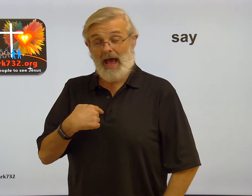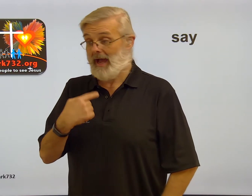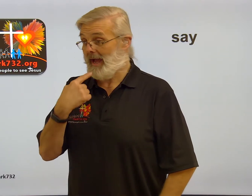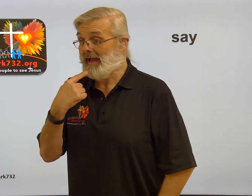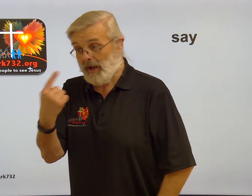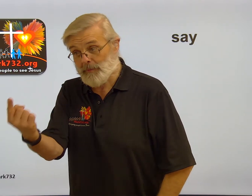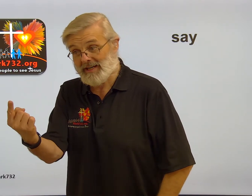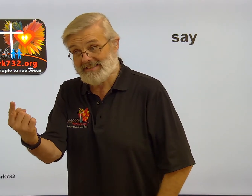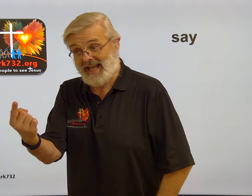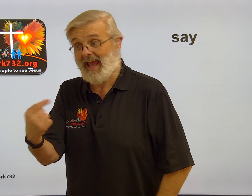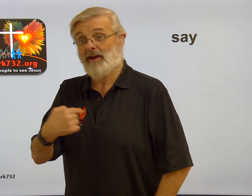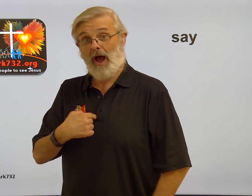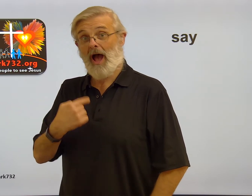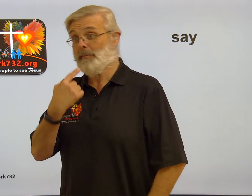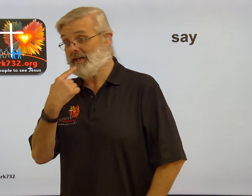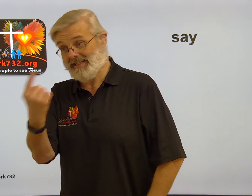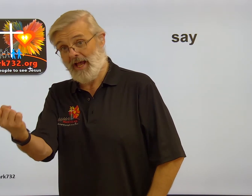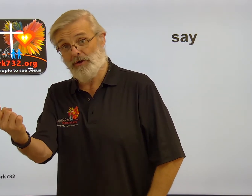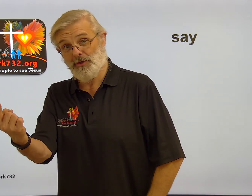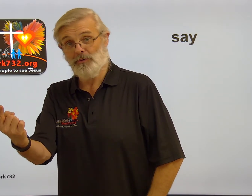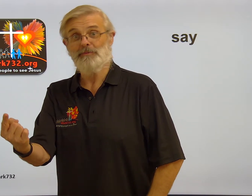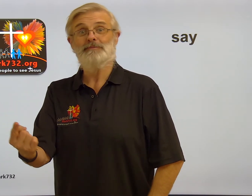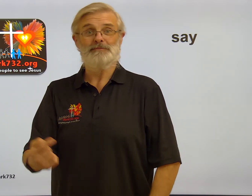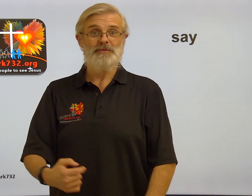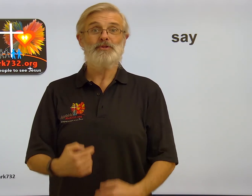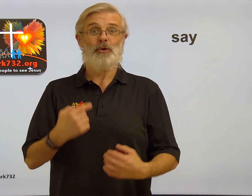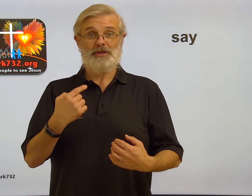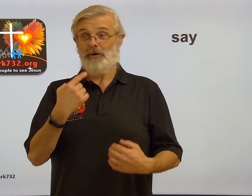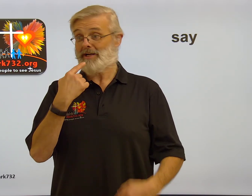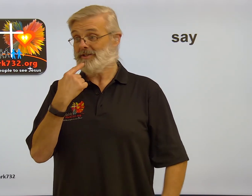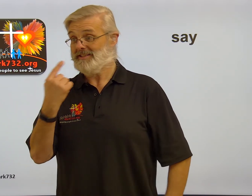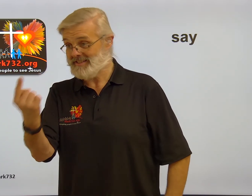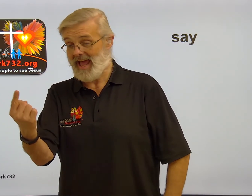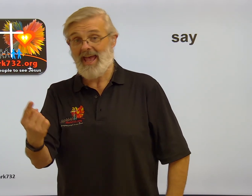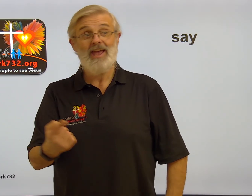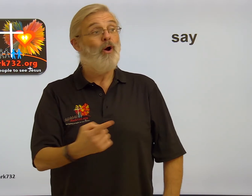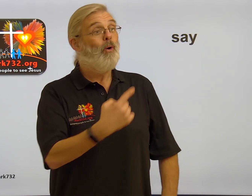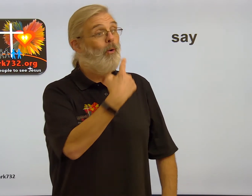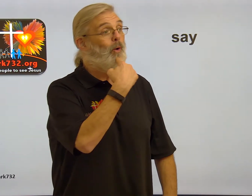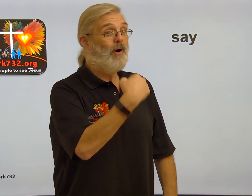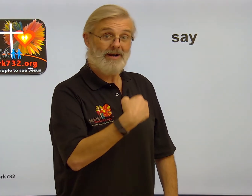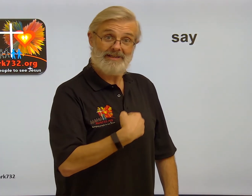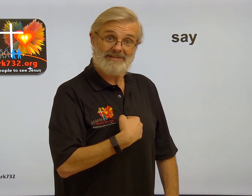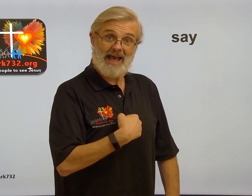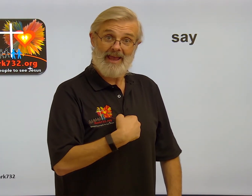am gonna say it I'm gonna tell you so what direction say or think